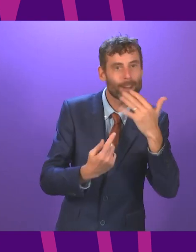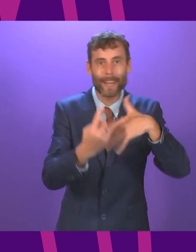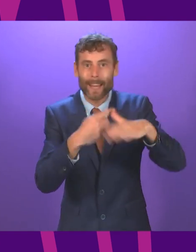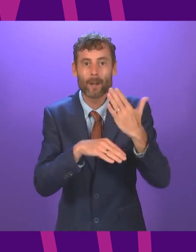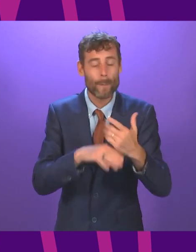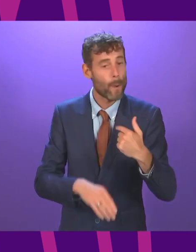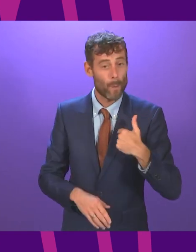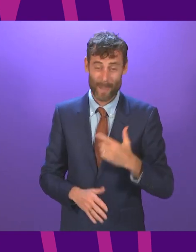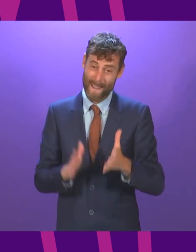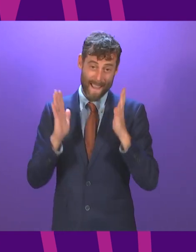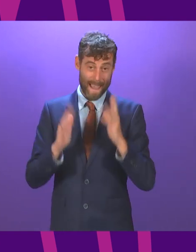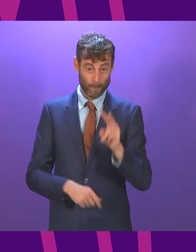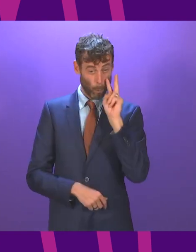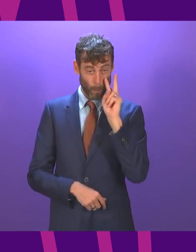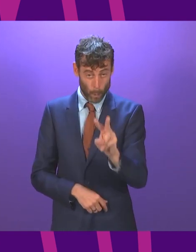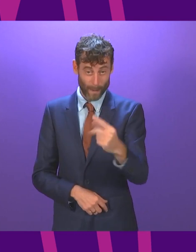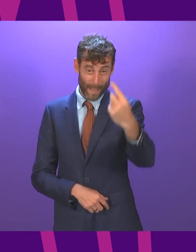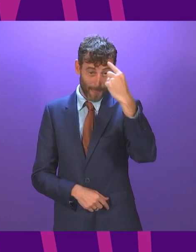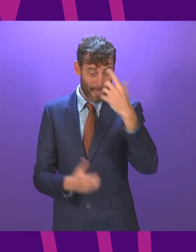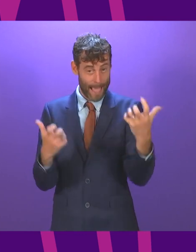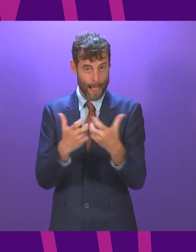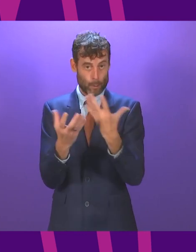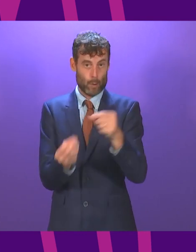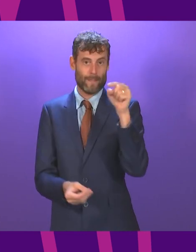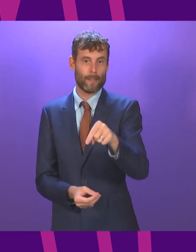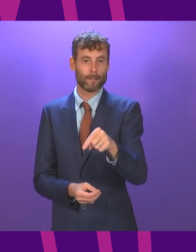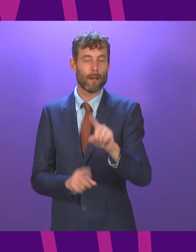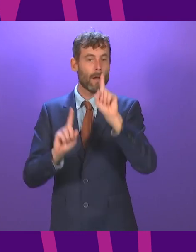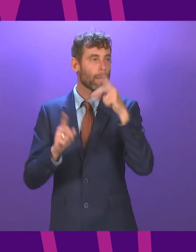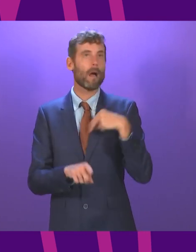to meet the climate emergency head-on. James Stornan.